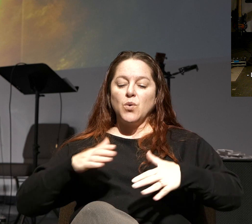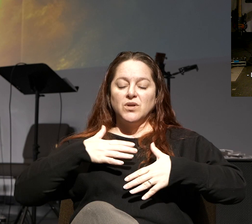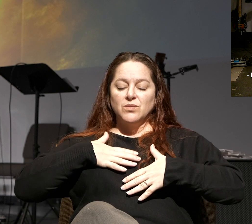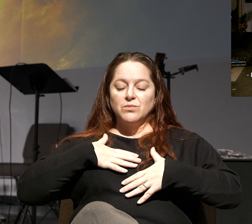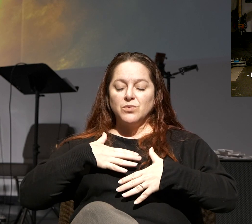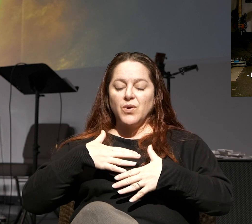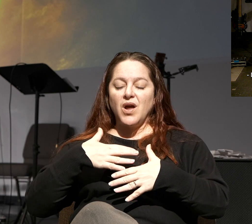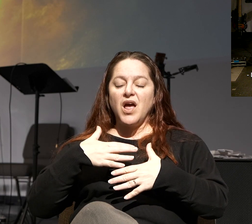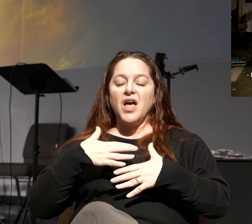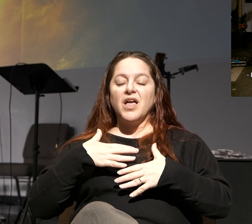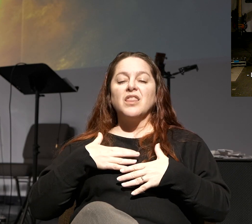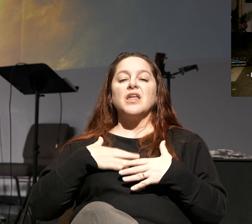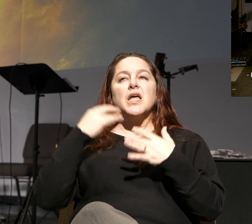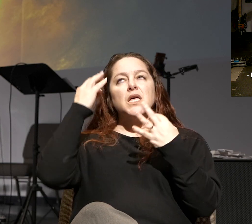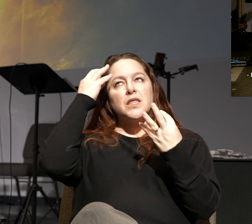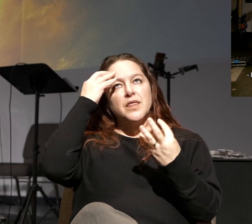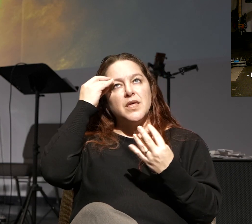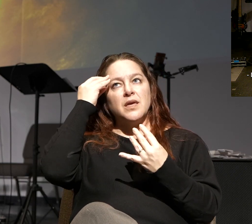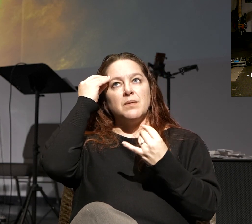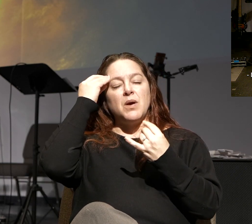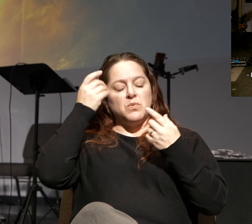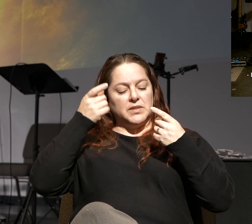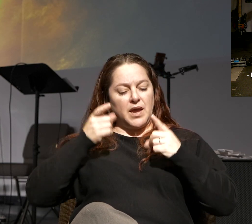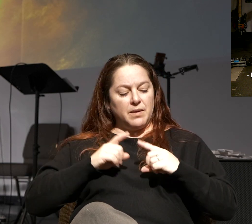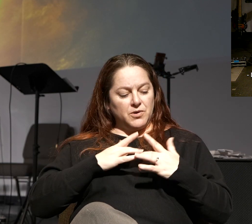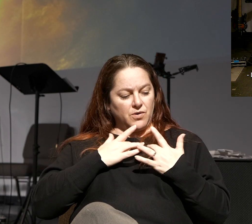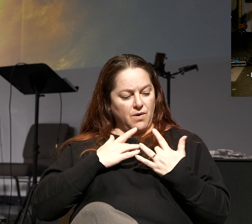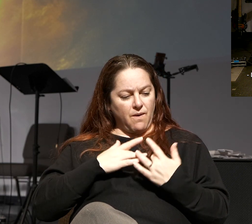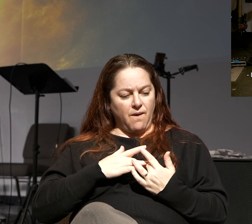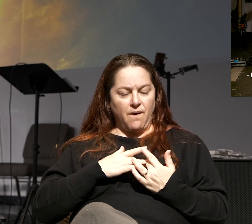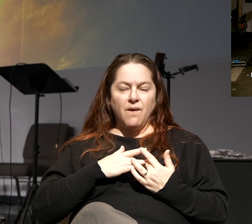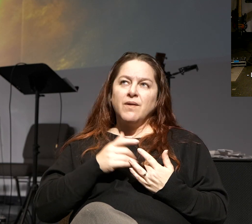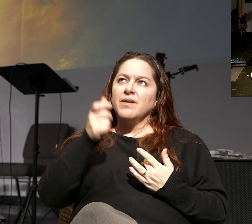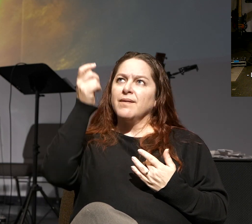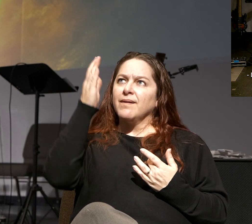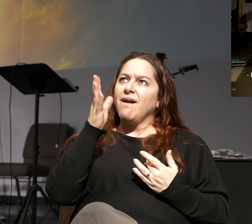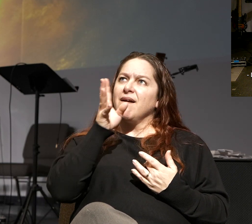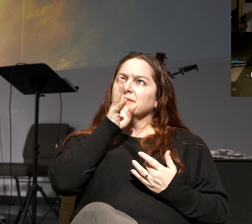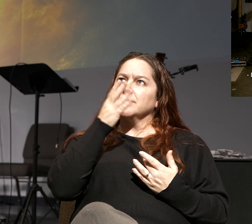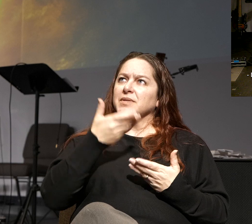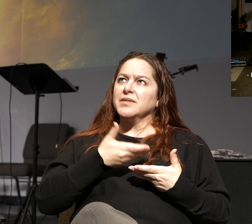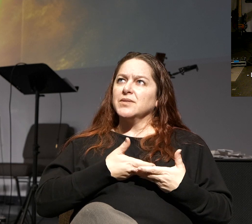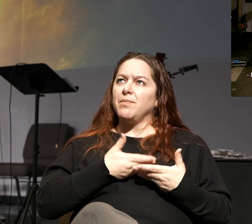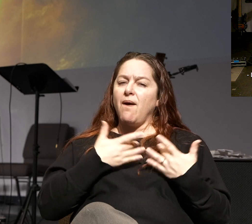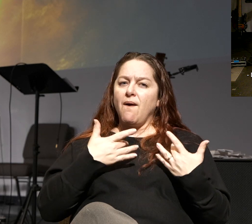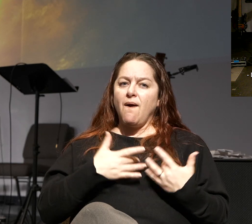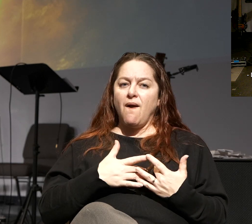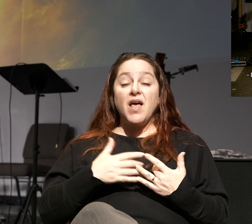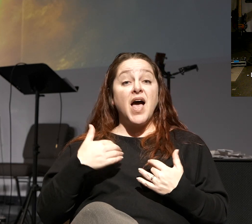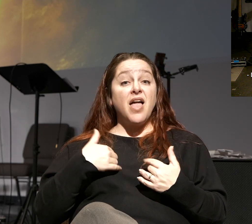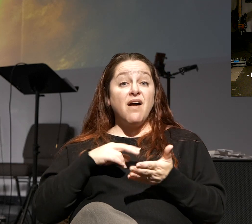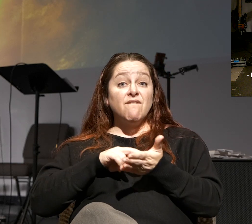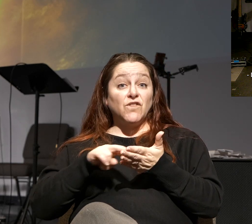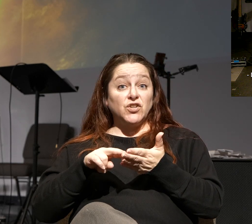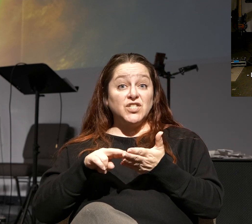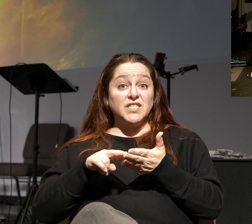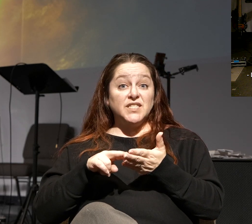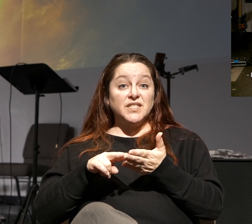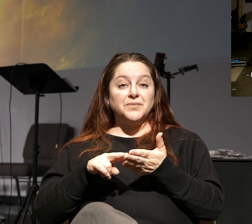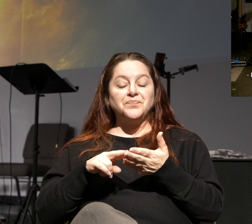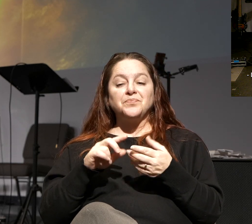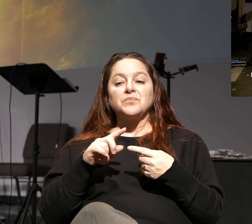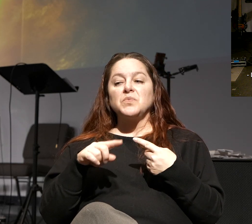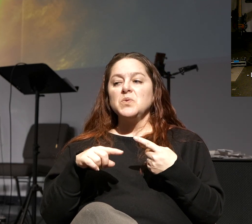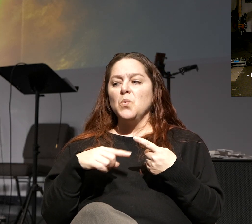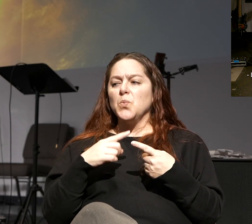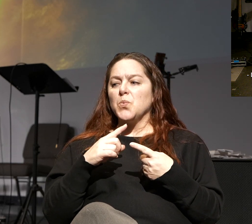more mindful, think about what's going on in your heart. Allow God to speak to your heart this morning. So, I've got these verses that when I'm in touch with